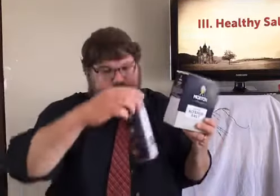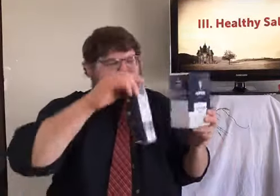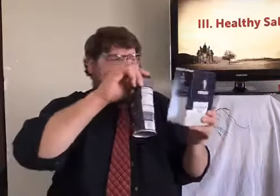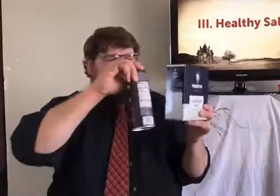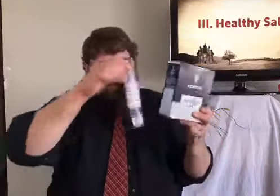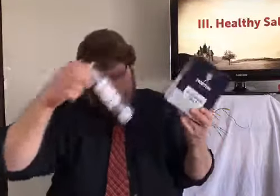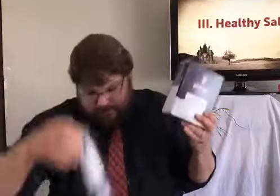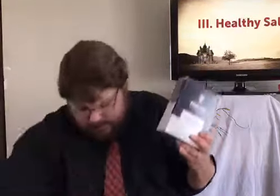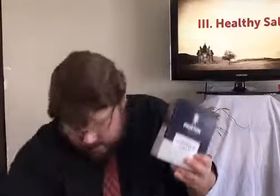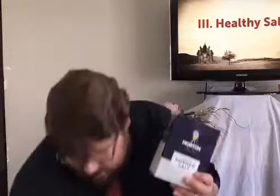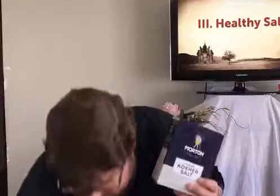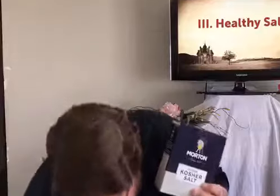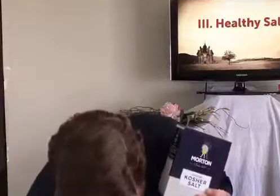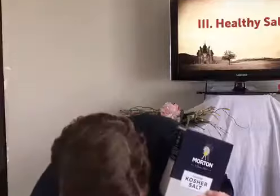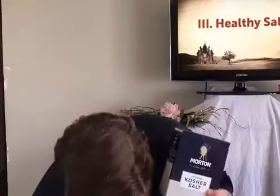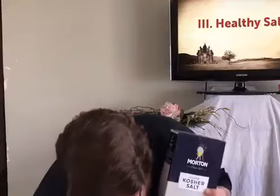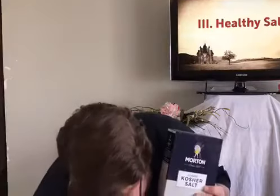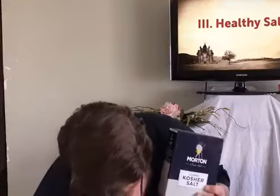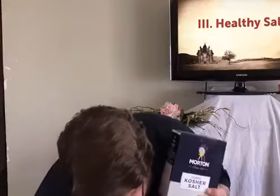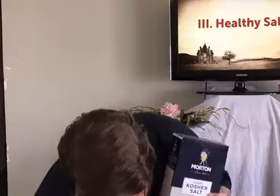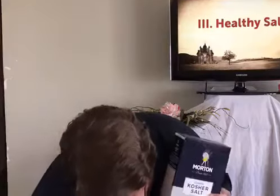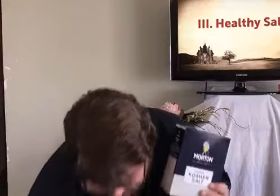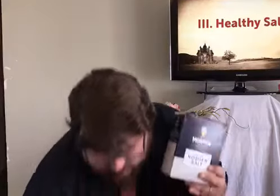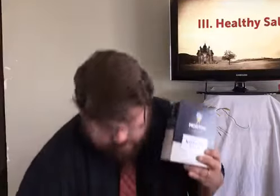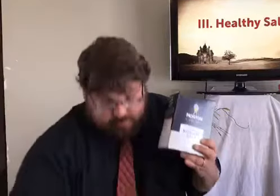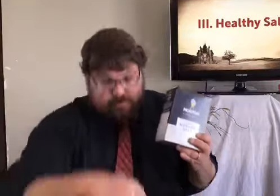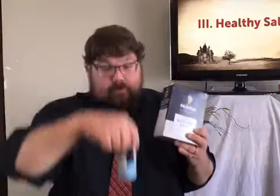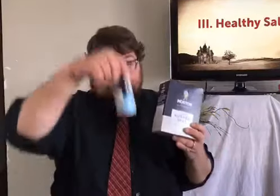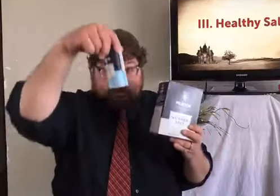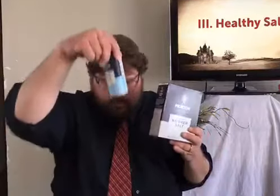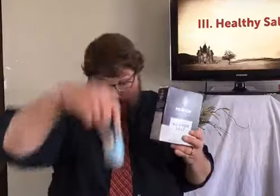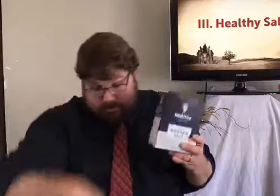between each different kind of salt. No. Oh, these are similar.